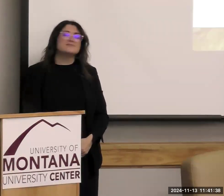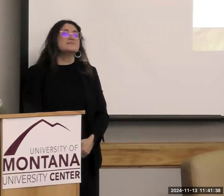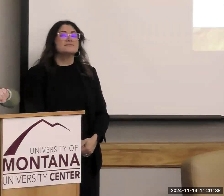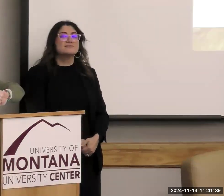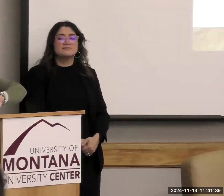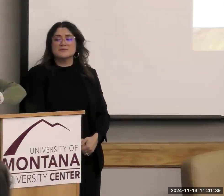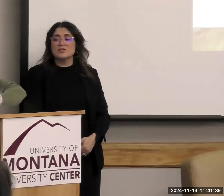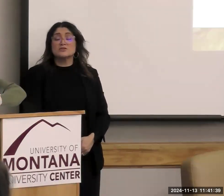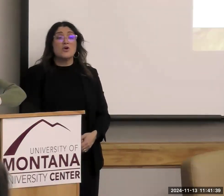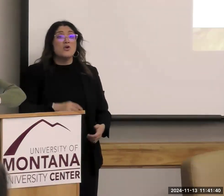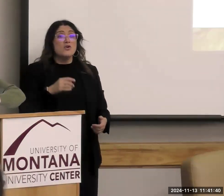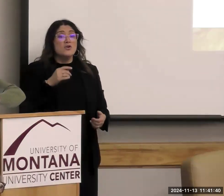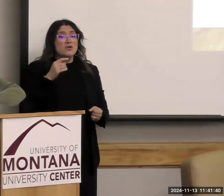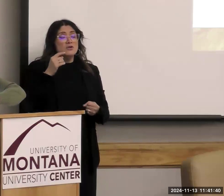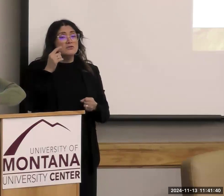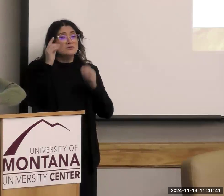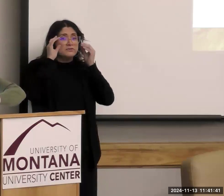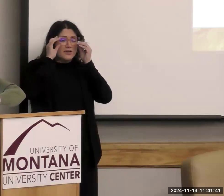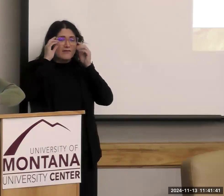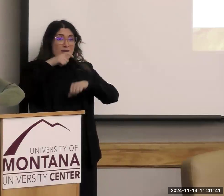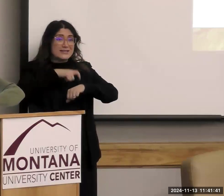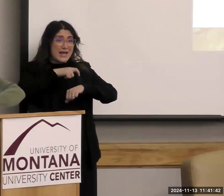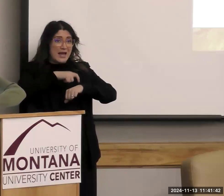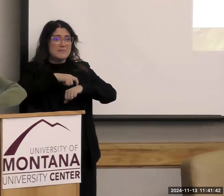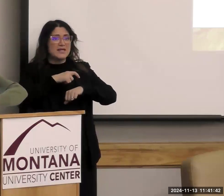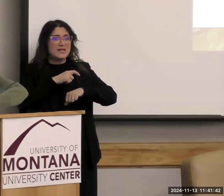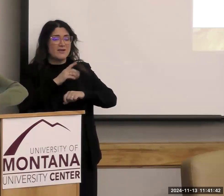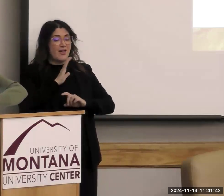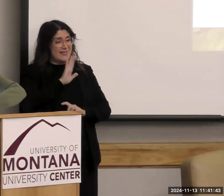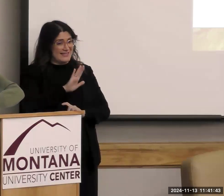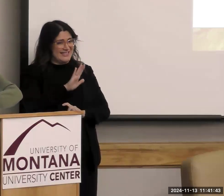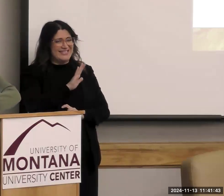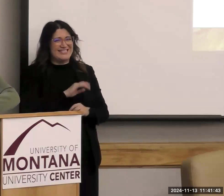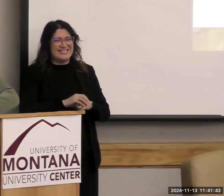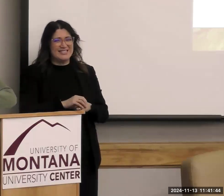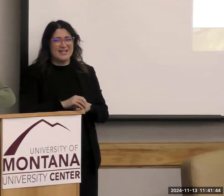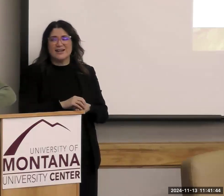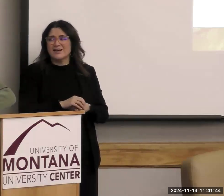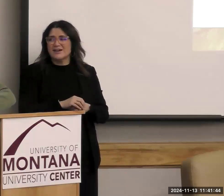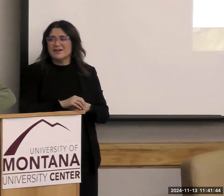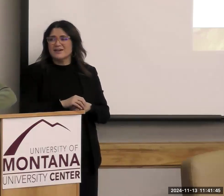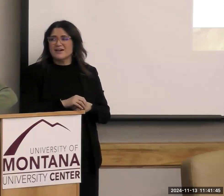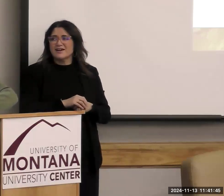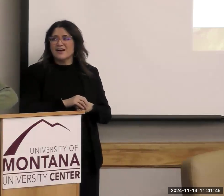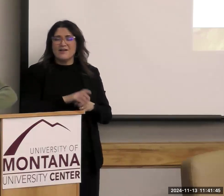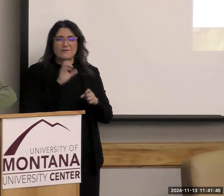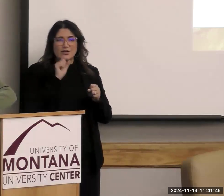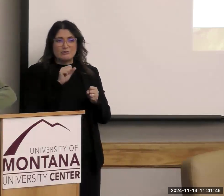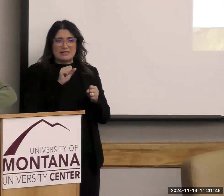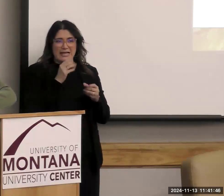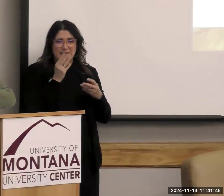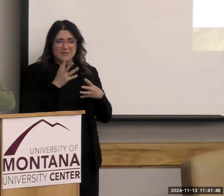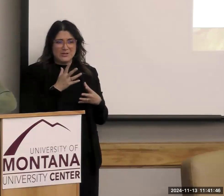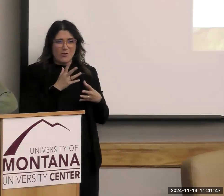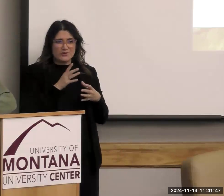So for timing on this, Mary, give me an update on math on how you want the group